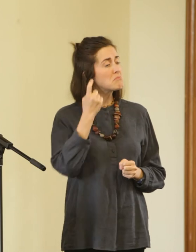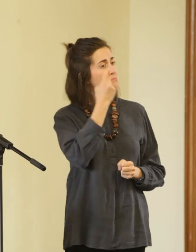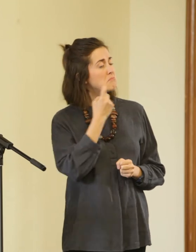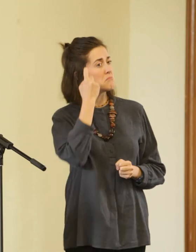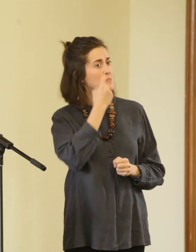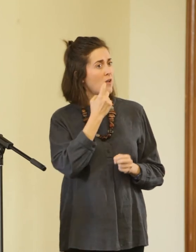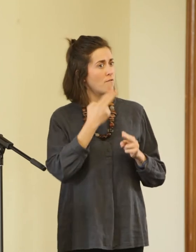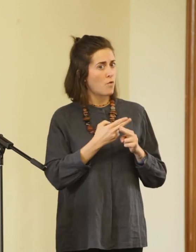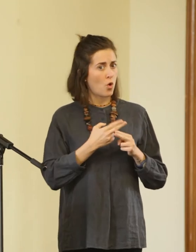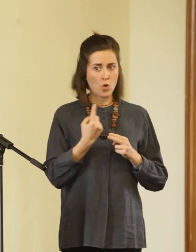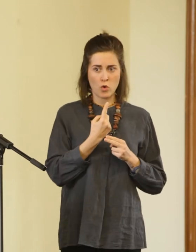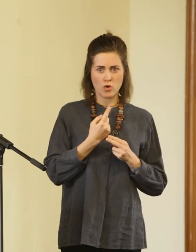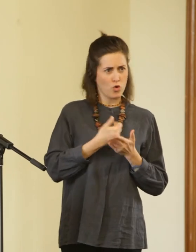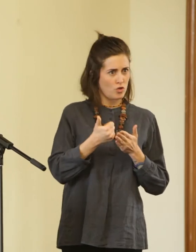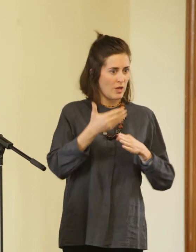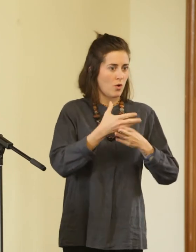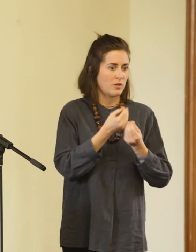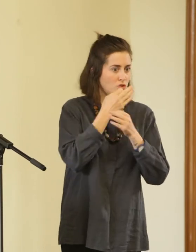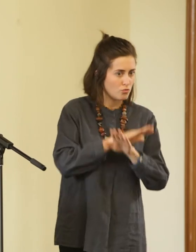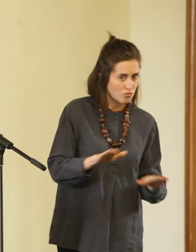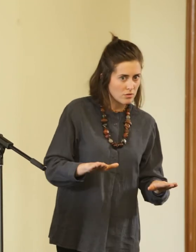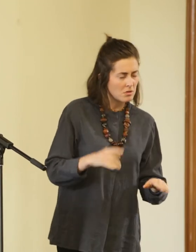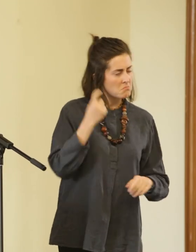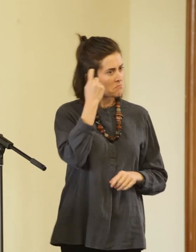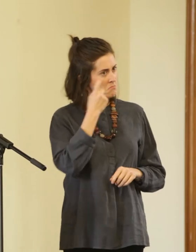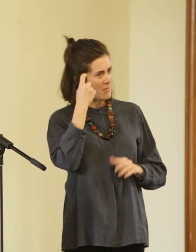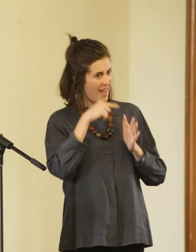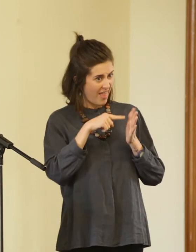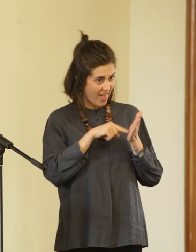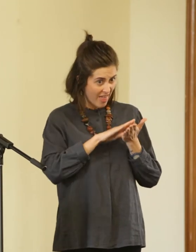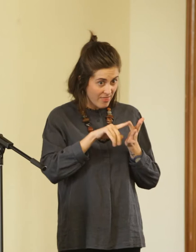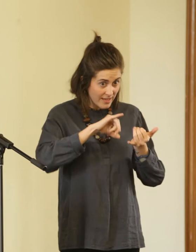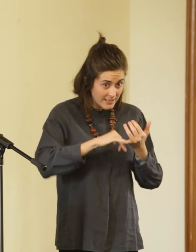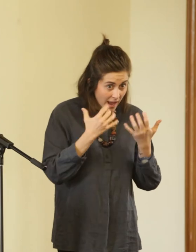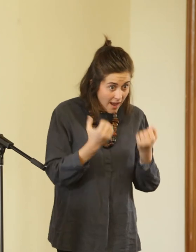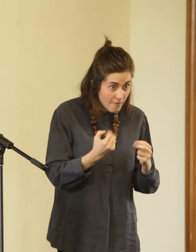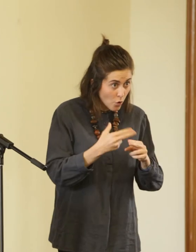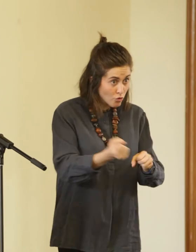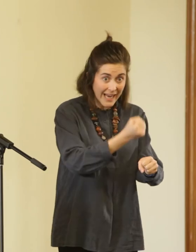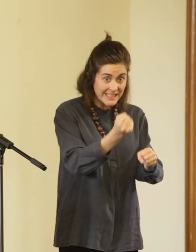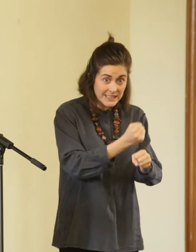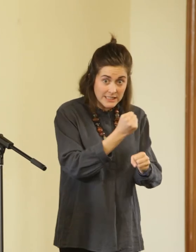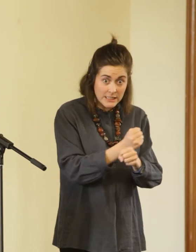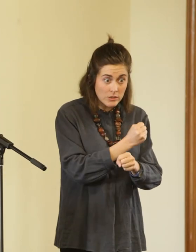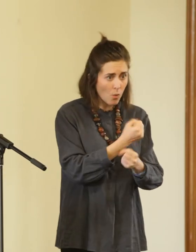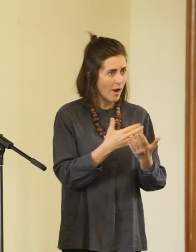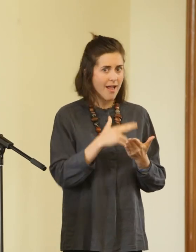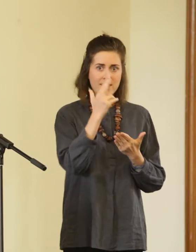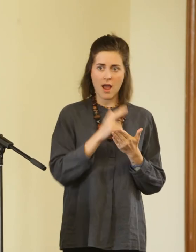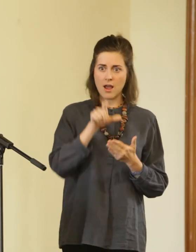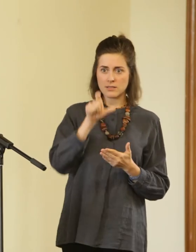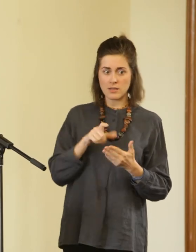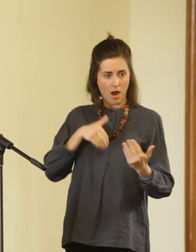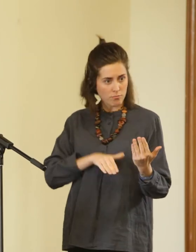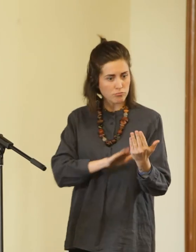specialise in working with children regarding the ethics of creation or how artists have approached the task of